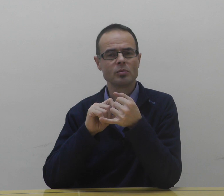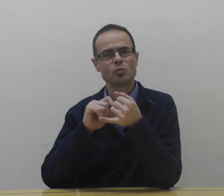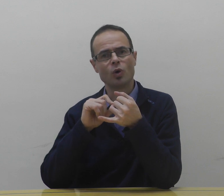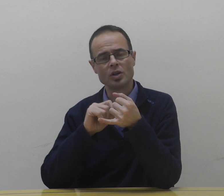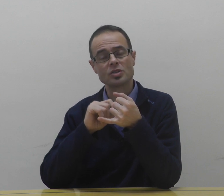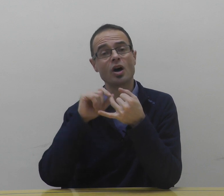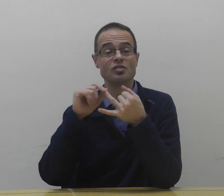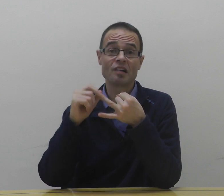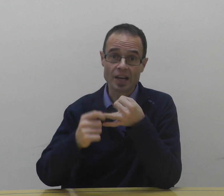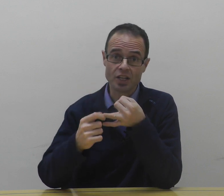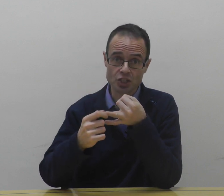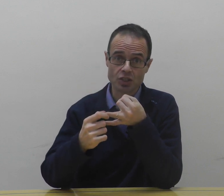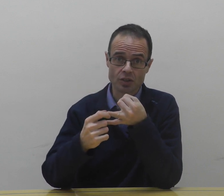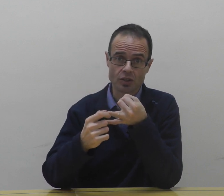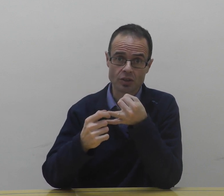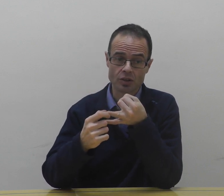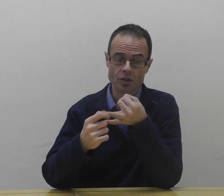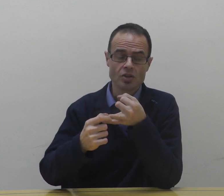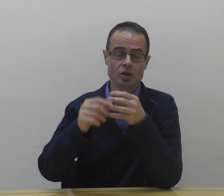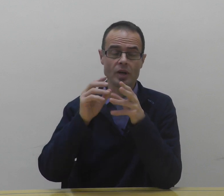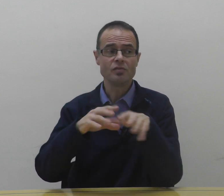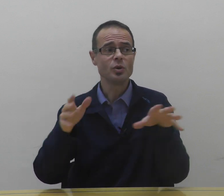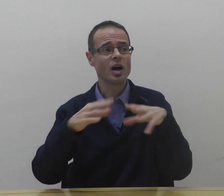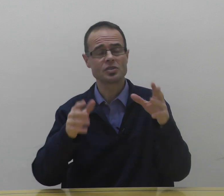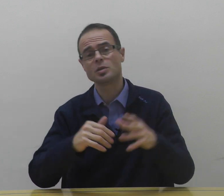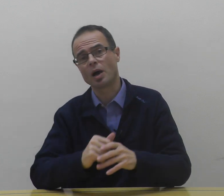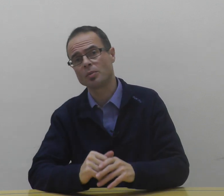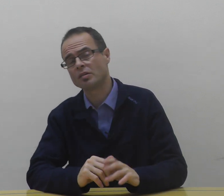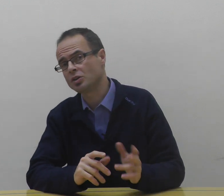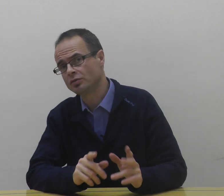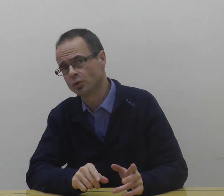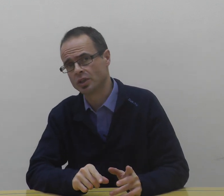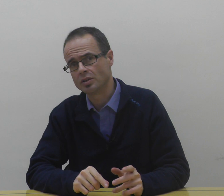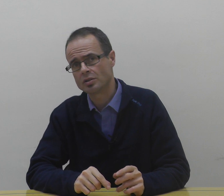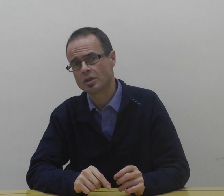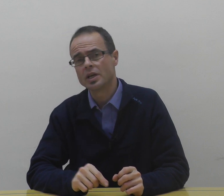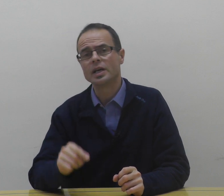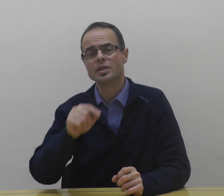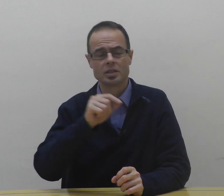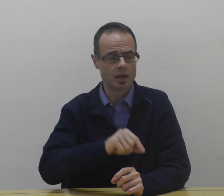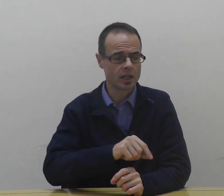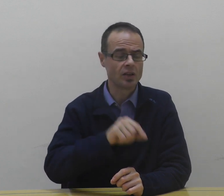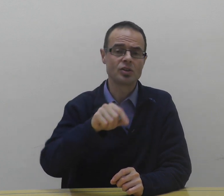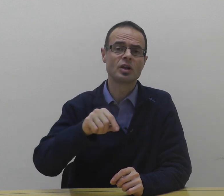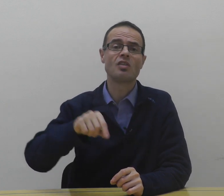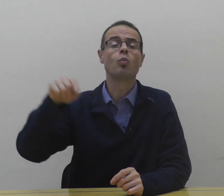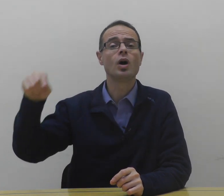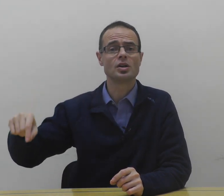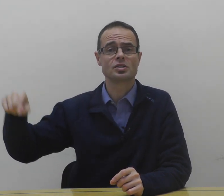worse over age. So, if you have sleep apnea in your 40s, it's likely that you'll have worse